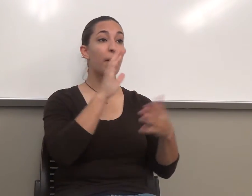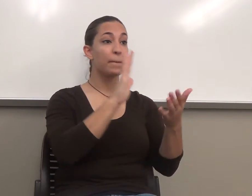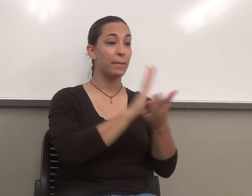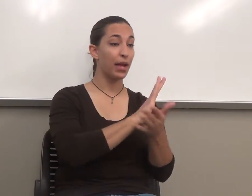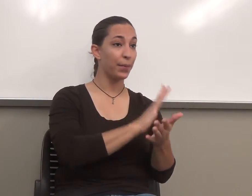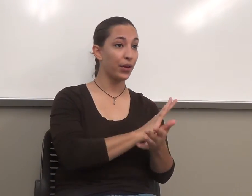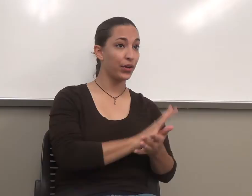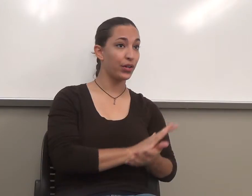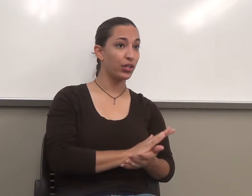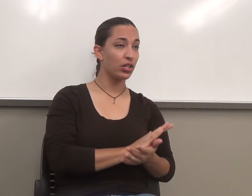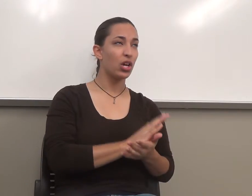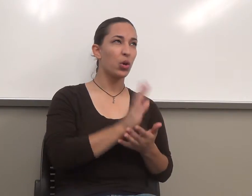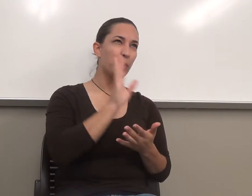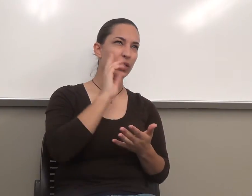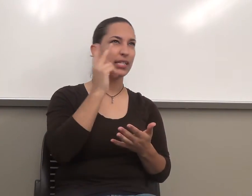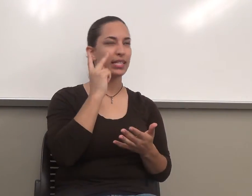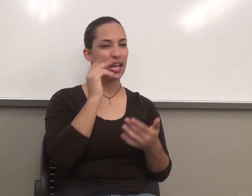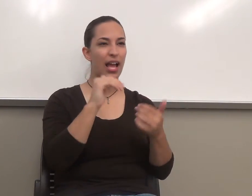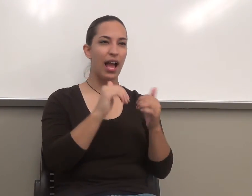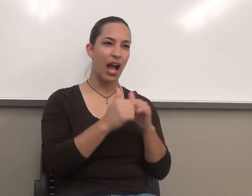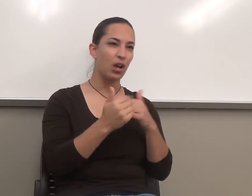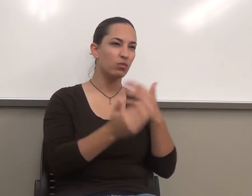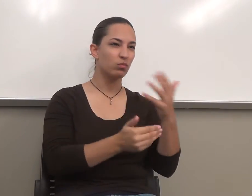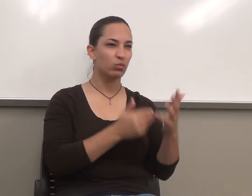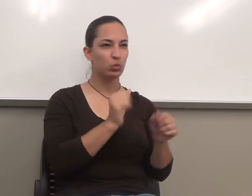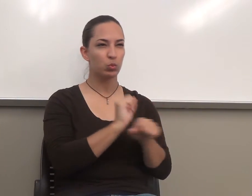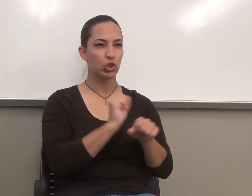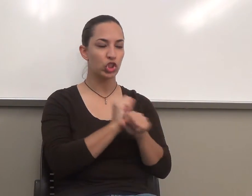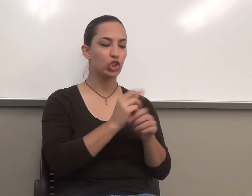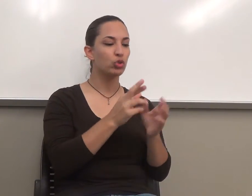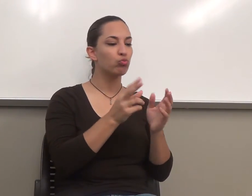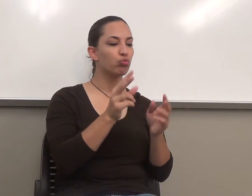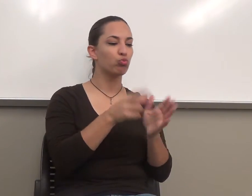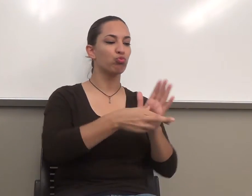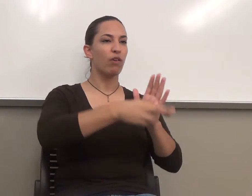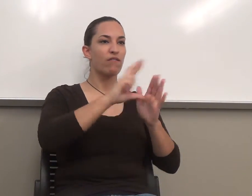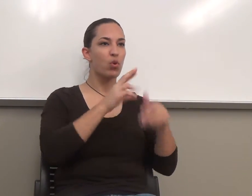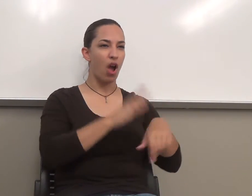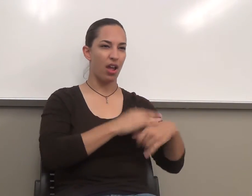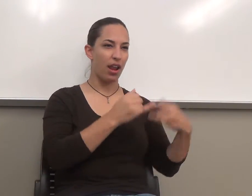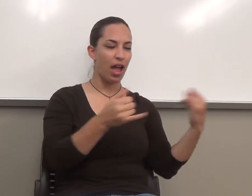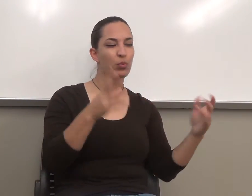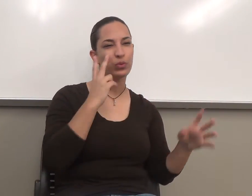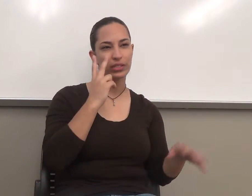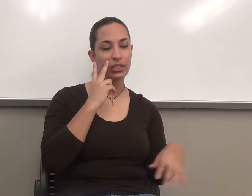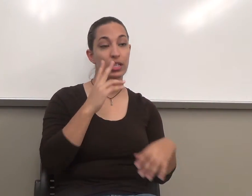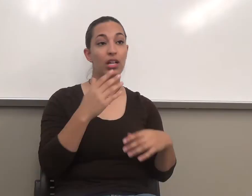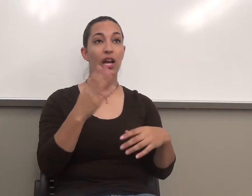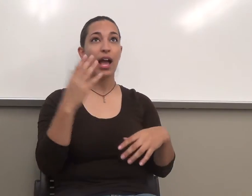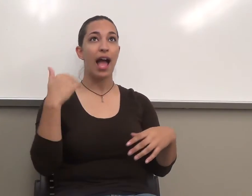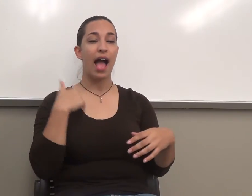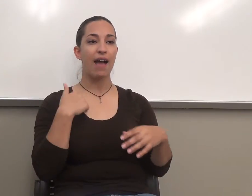we are going to see how that works to review papers online, there's a cutoff date, which for me is good.